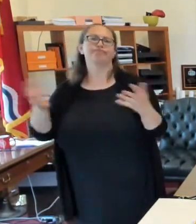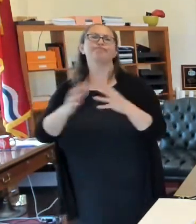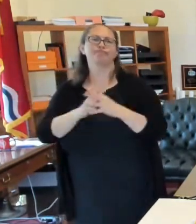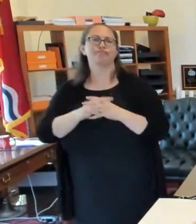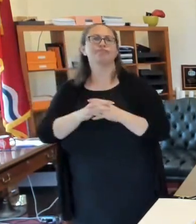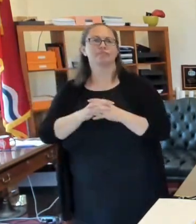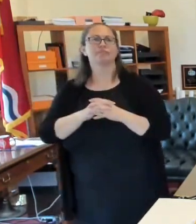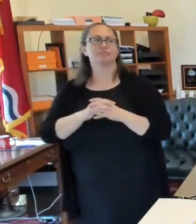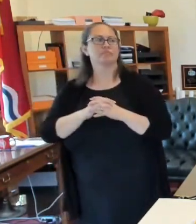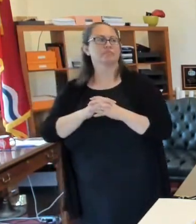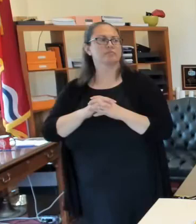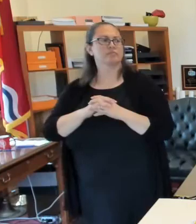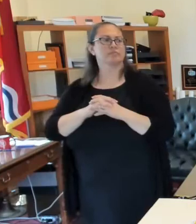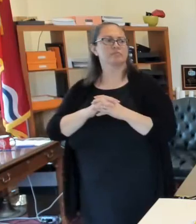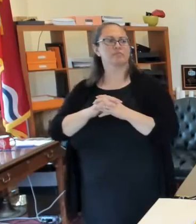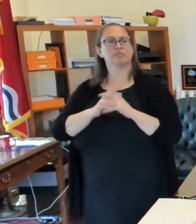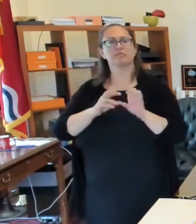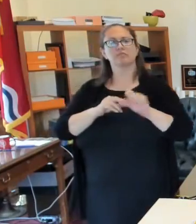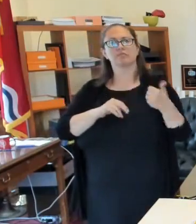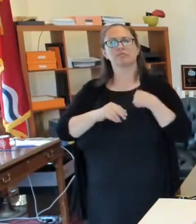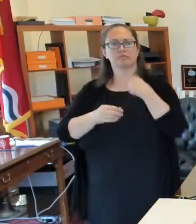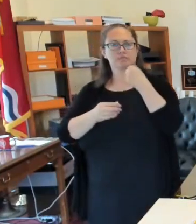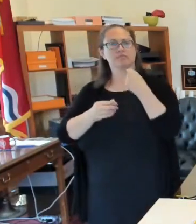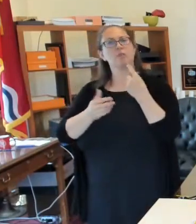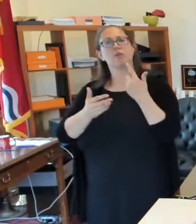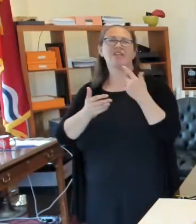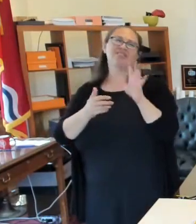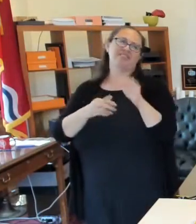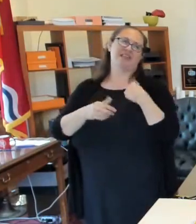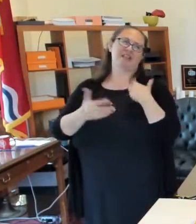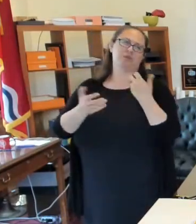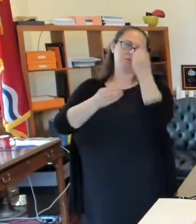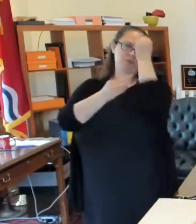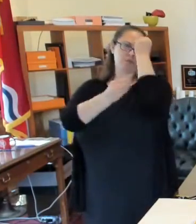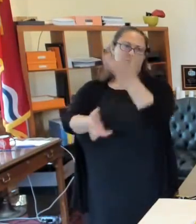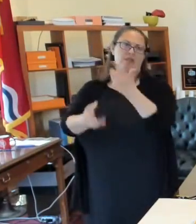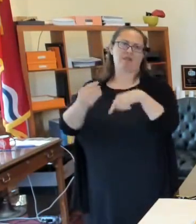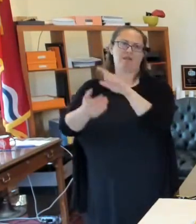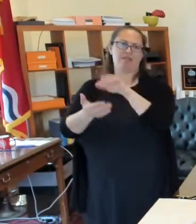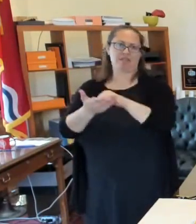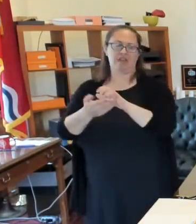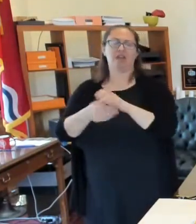So, I wanted to let you know about those things. And, um,